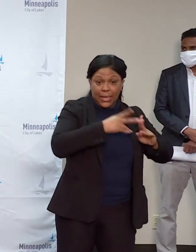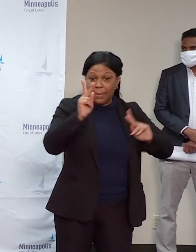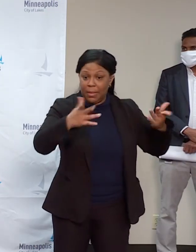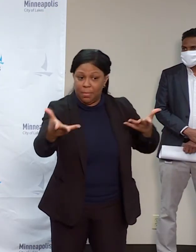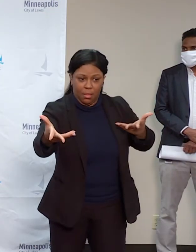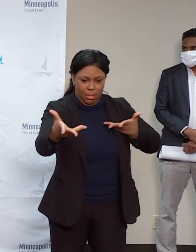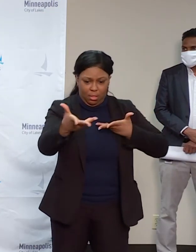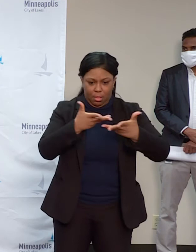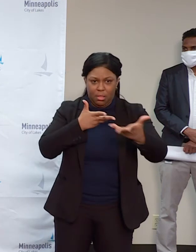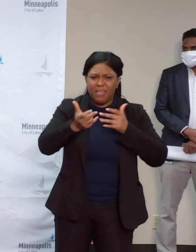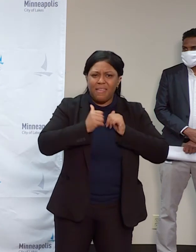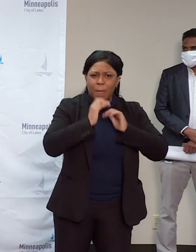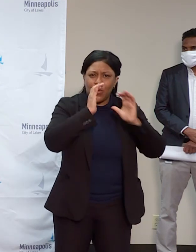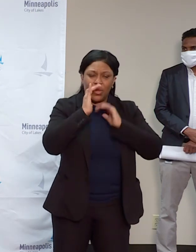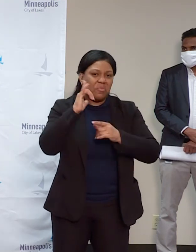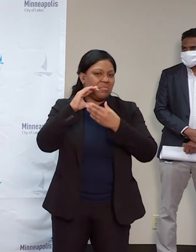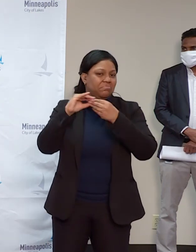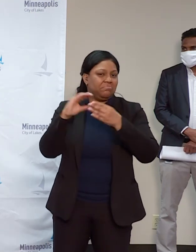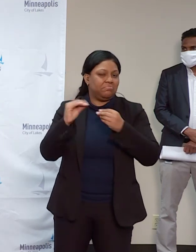Thank you, Mayor.